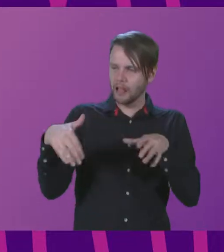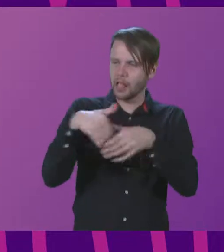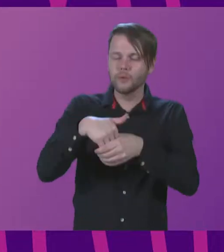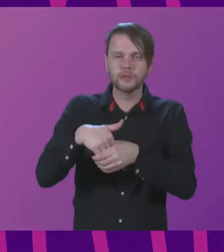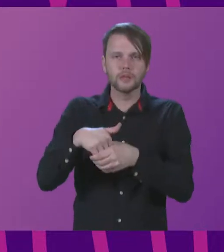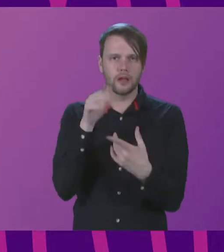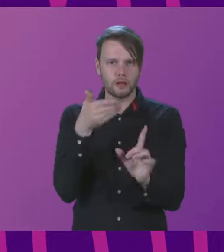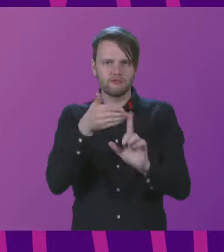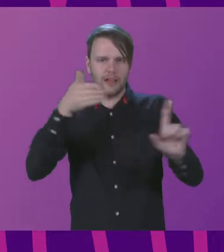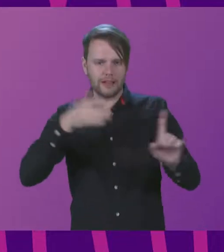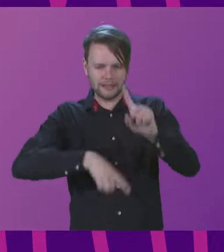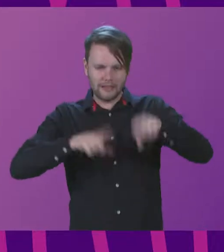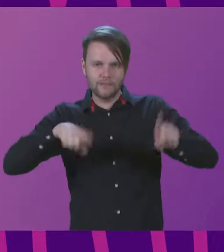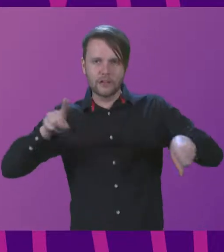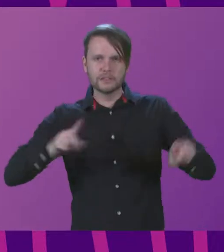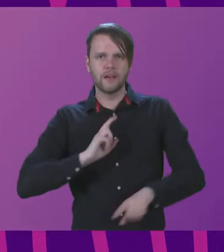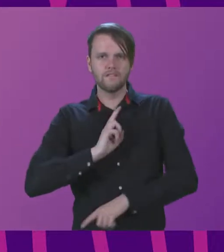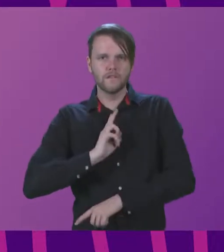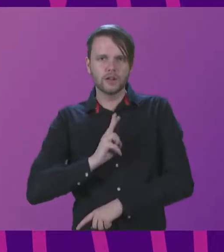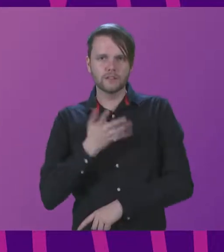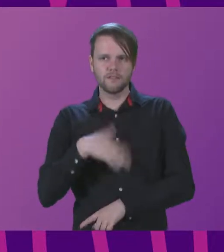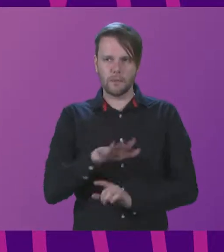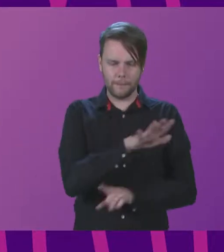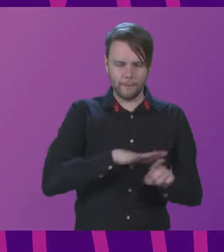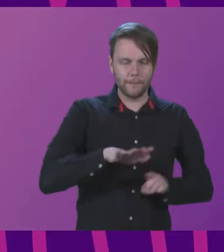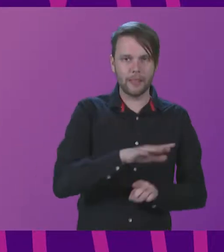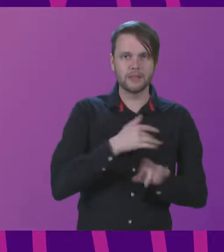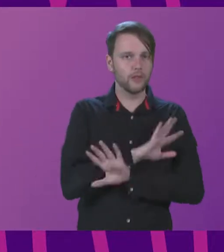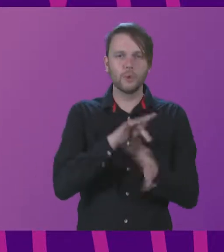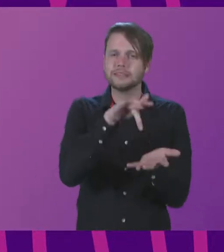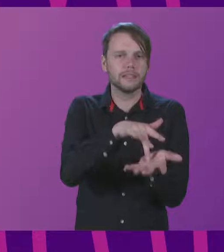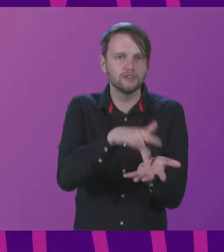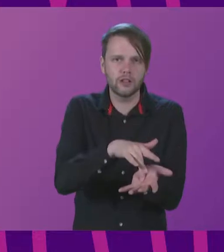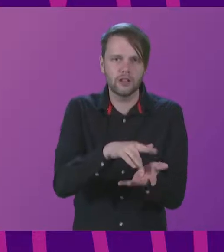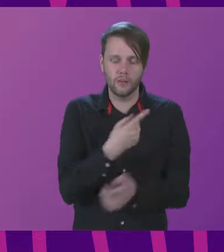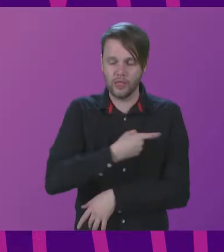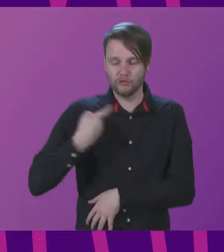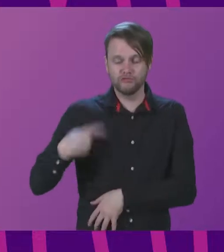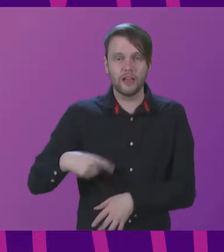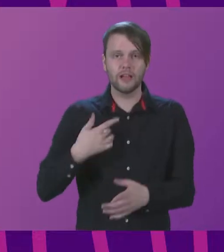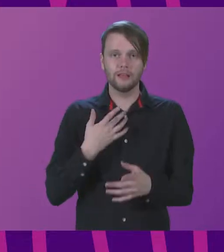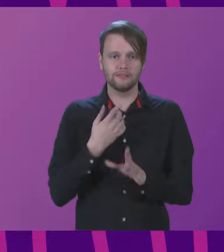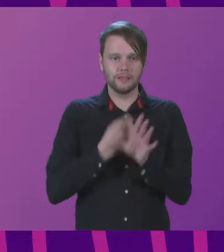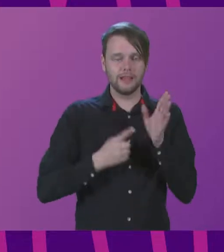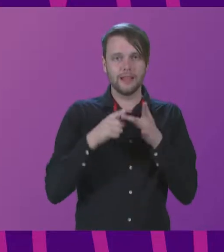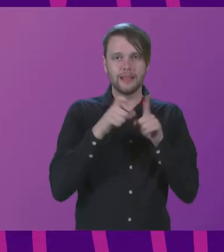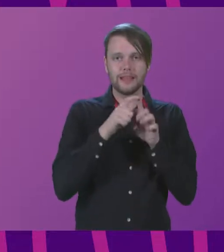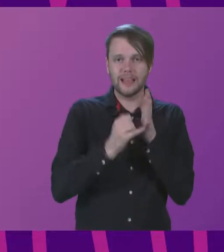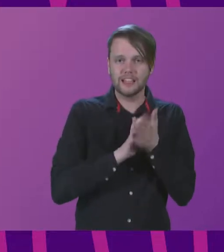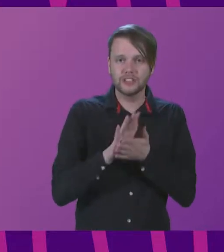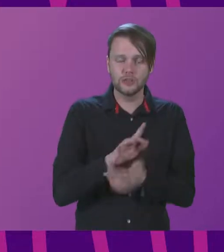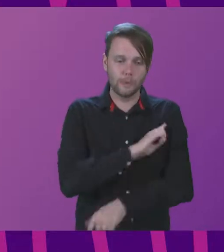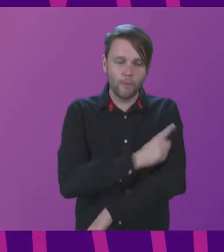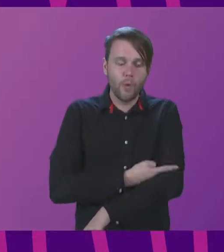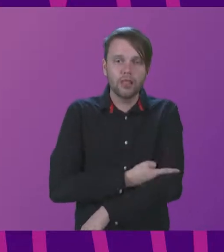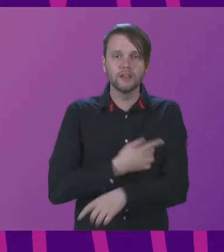culture that would recognise the diversity of voices from the places that are not central, whether Ukrainian, Yiddish, Polish, Gypsy